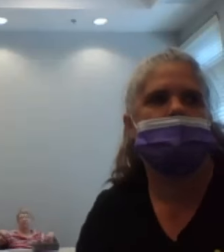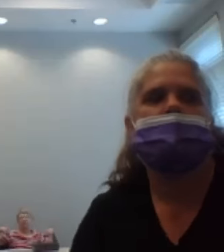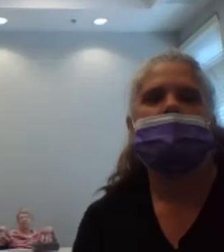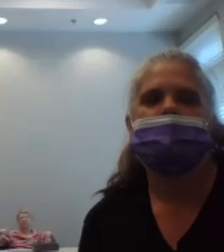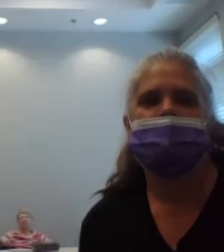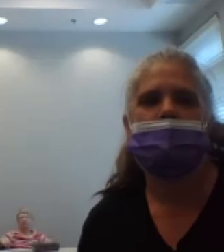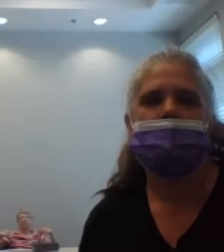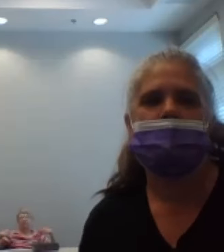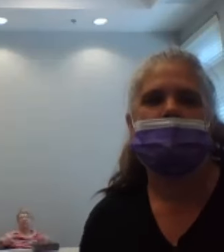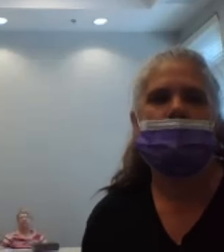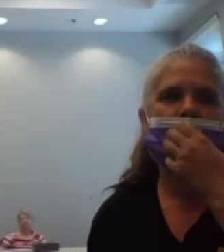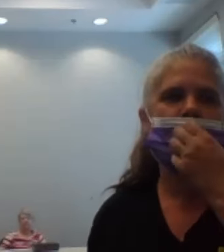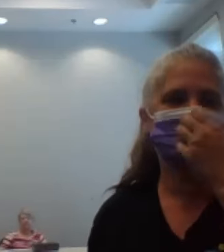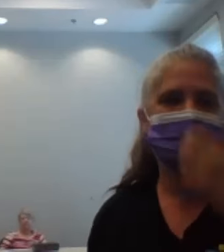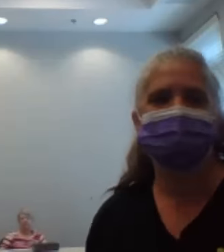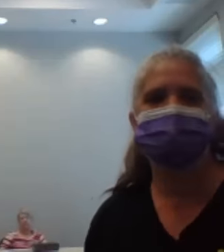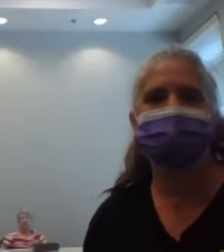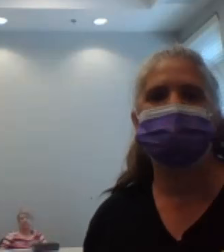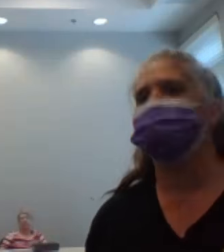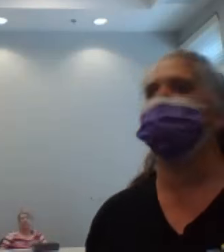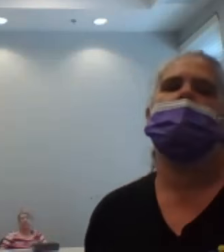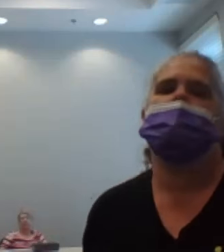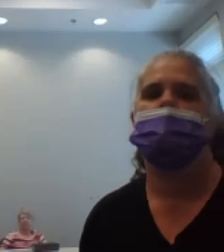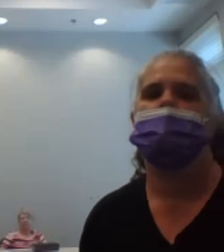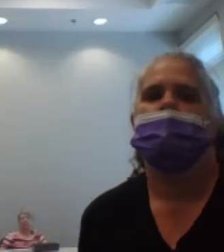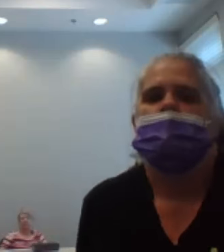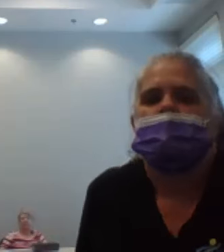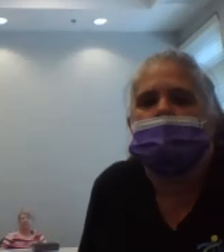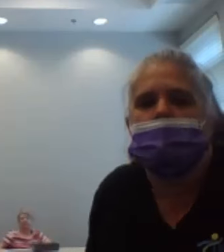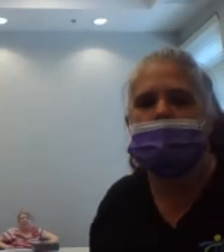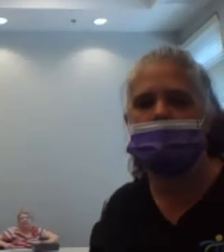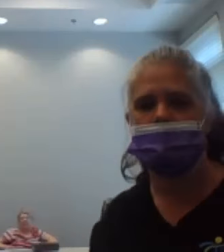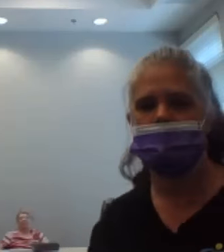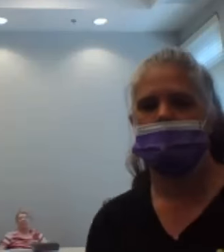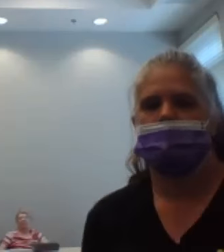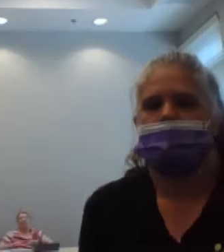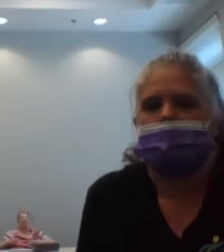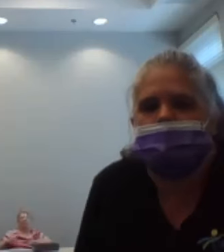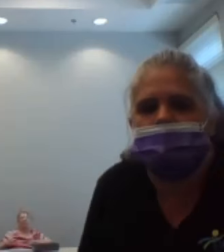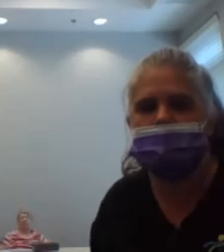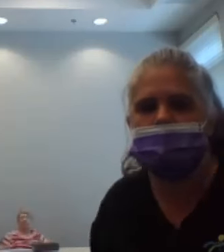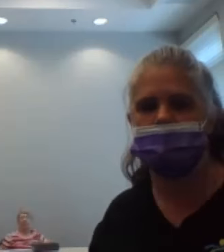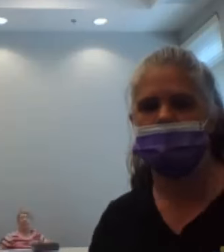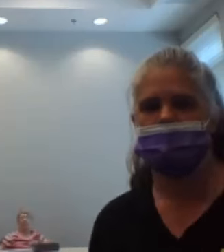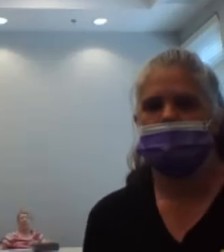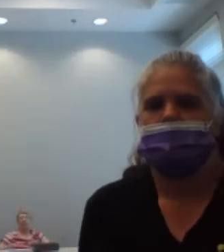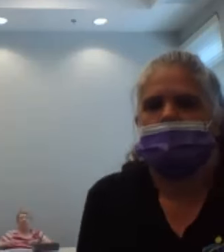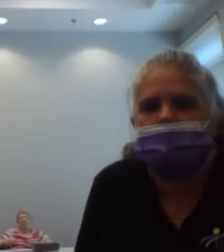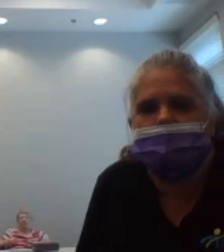20. Now we're going to our shoulders back. 1, 2, 3,